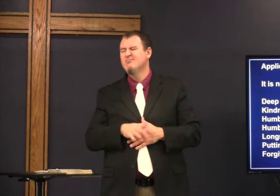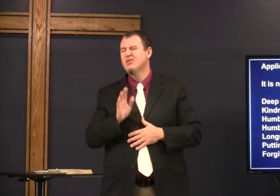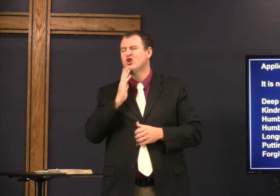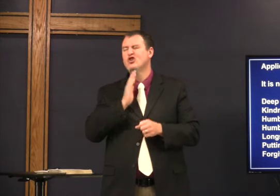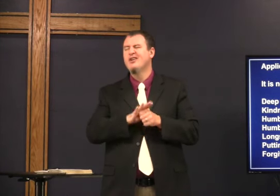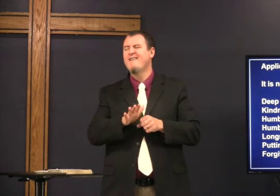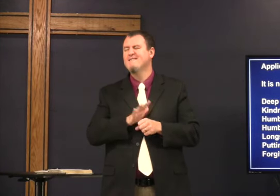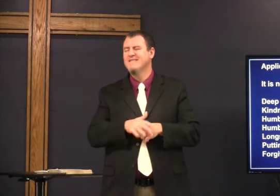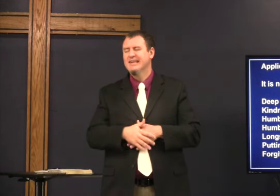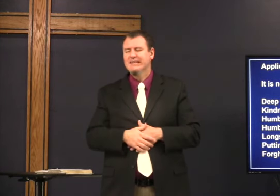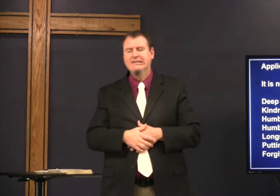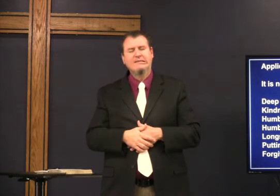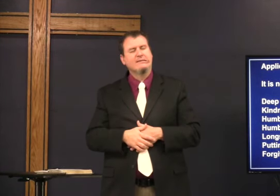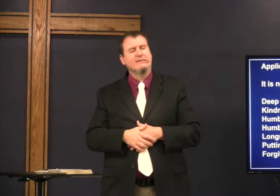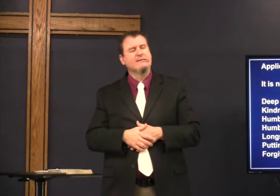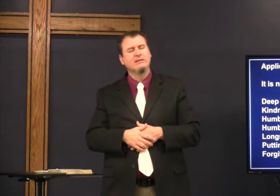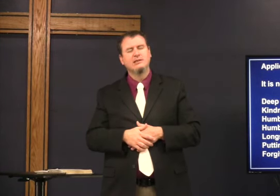I'll do it my own way it's good enough